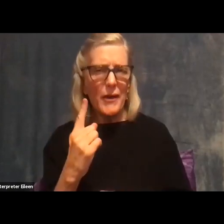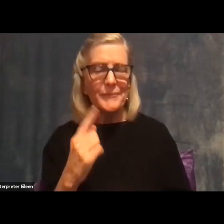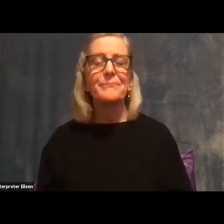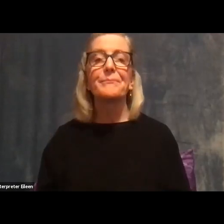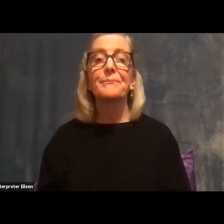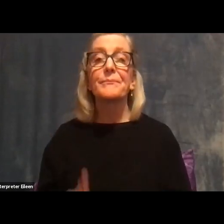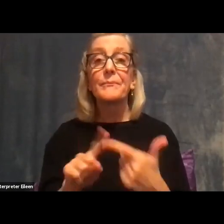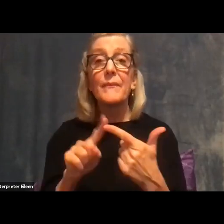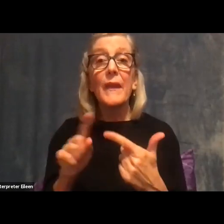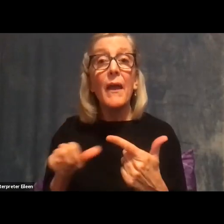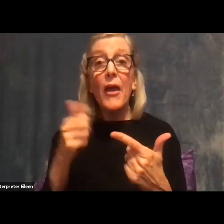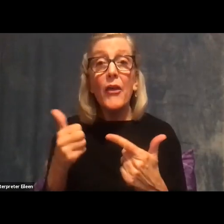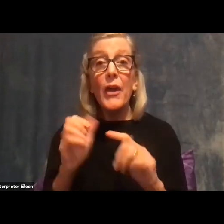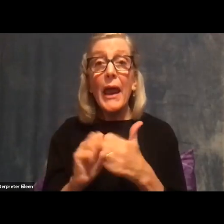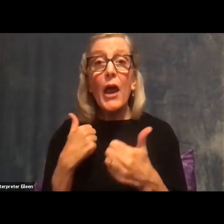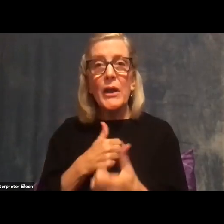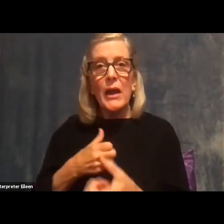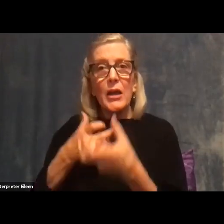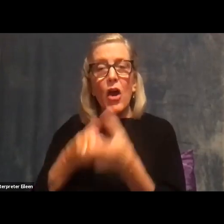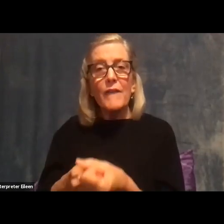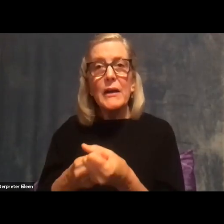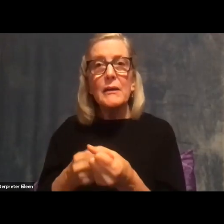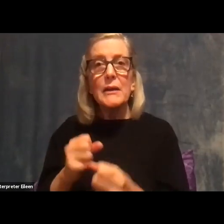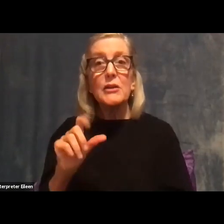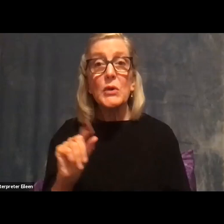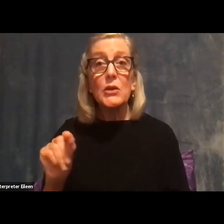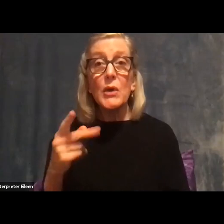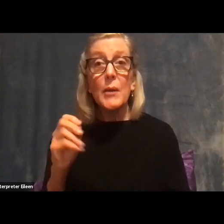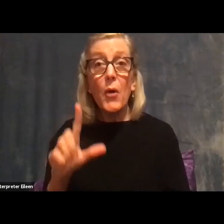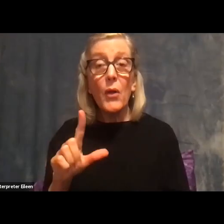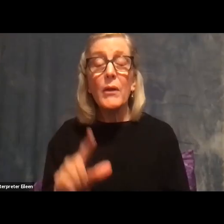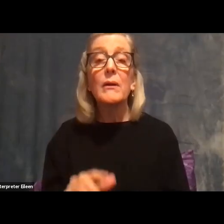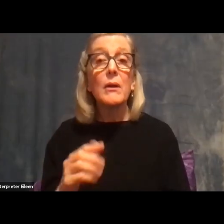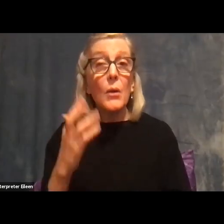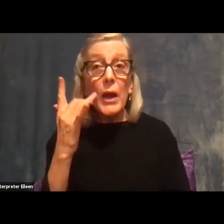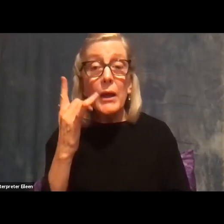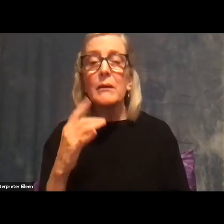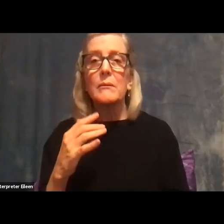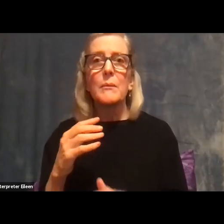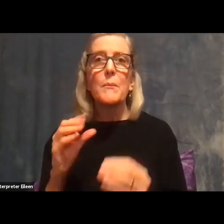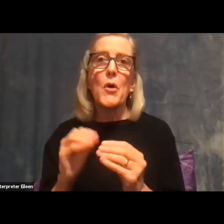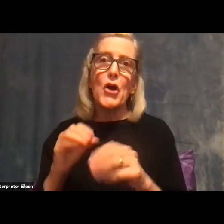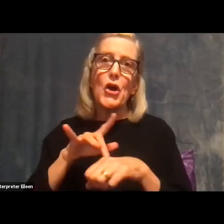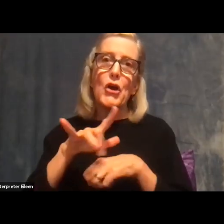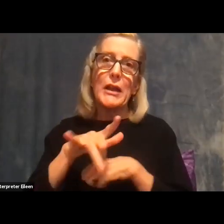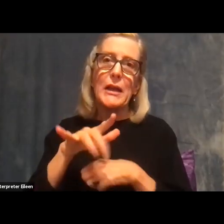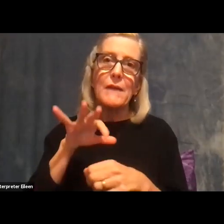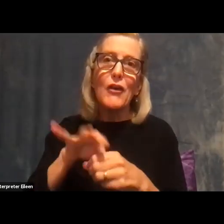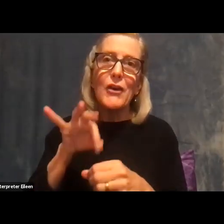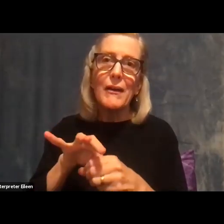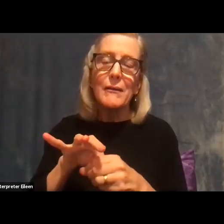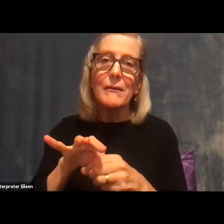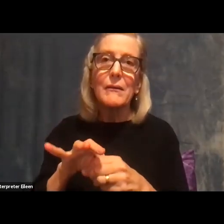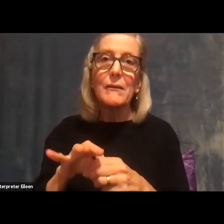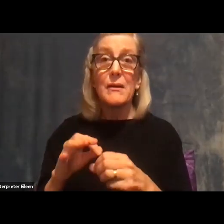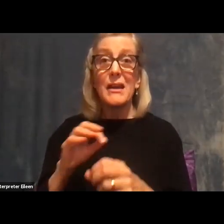polls, uh, in 2020. First, there's a lot more early voting and mail-in voting. So nationally voters have cast about 50%